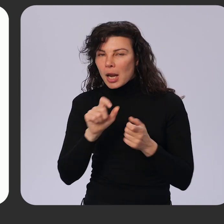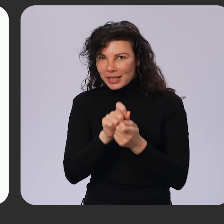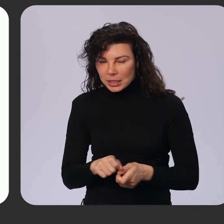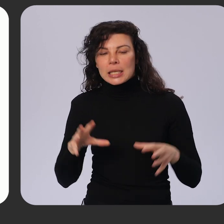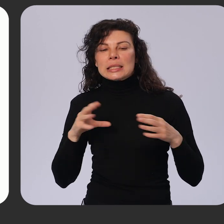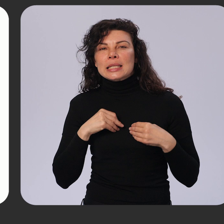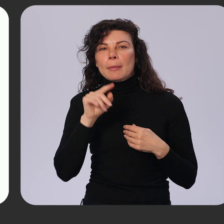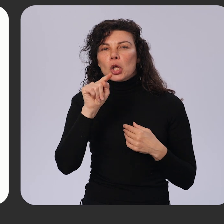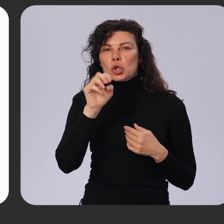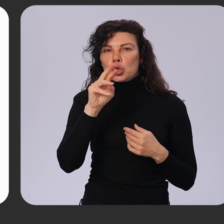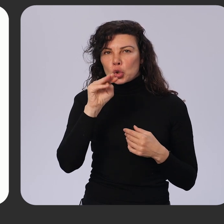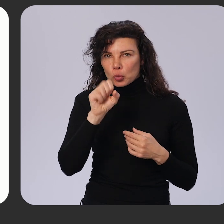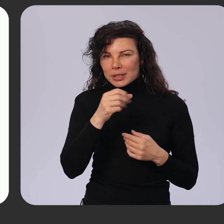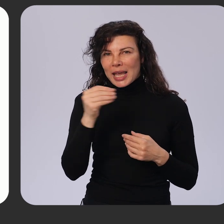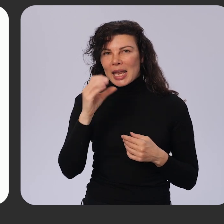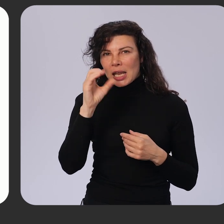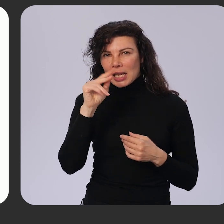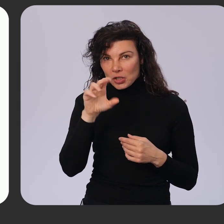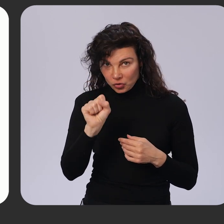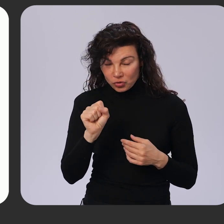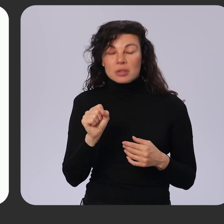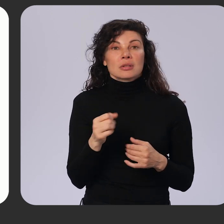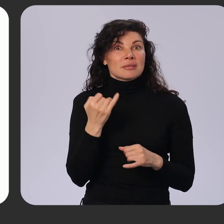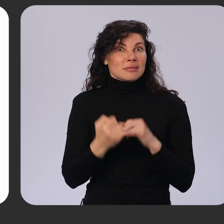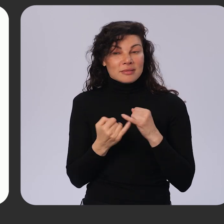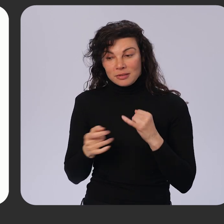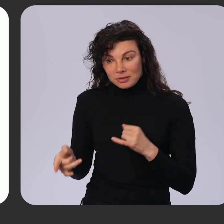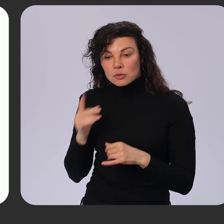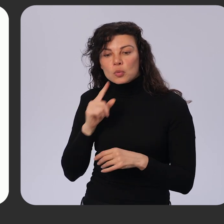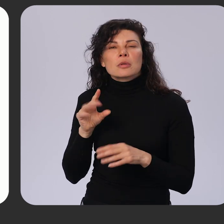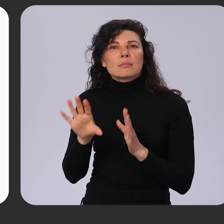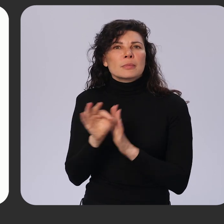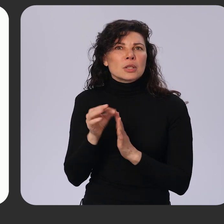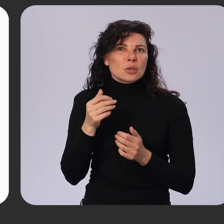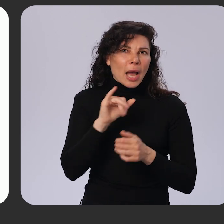Finally, the user chooses one of their available ID and V methods to confirm their ownership.